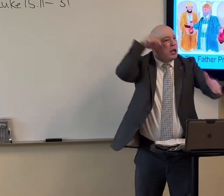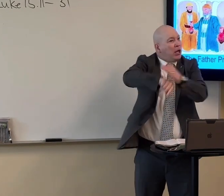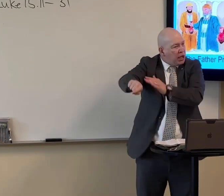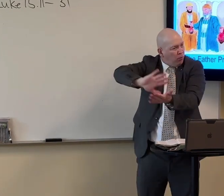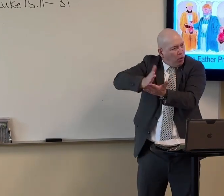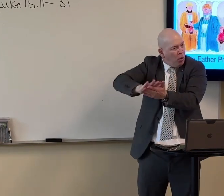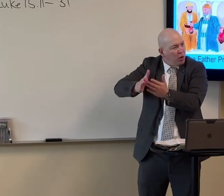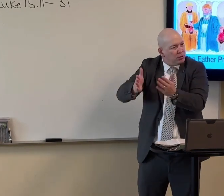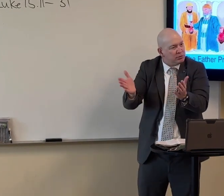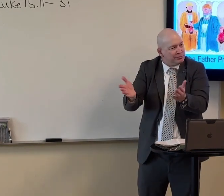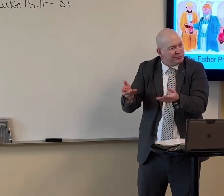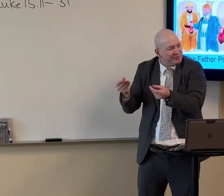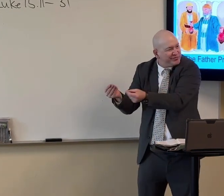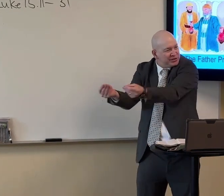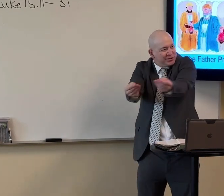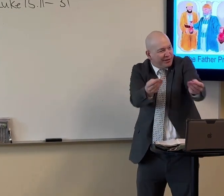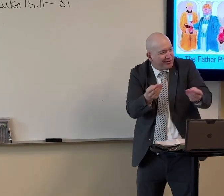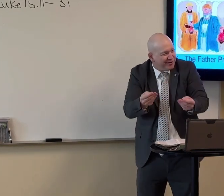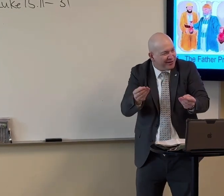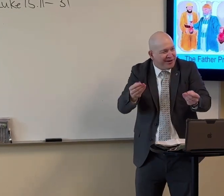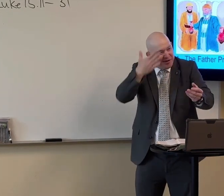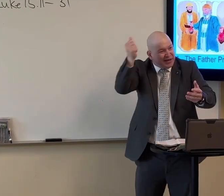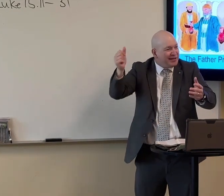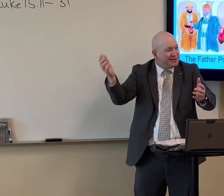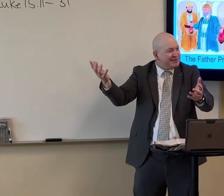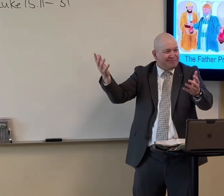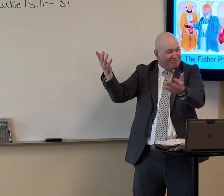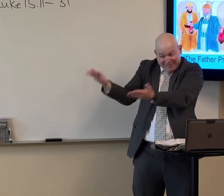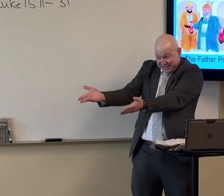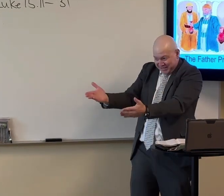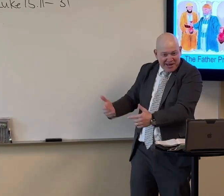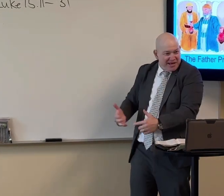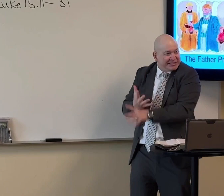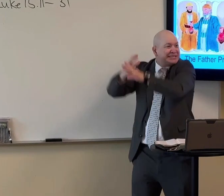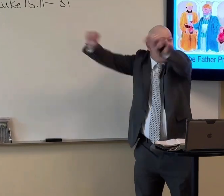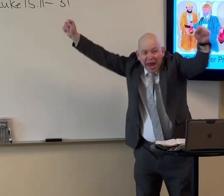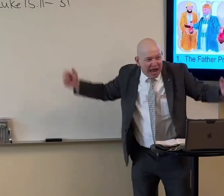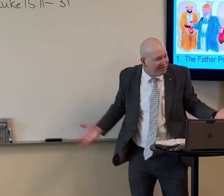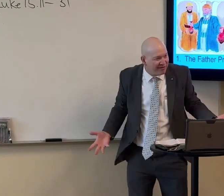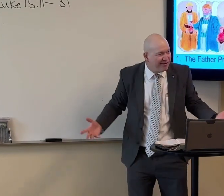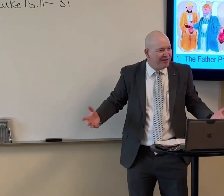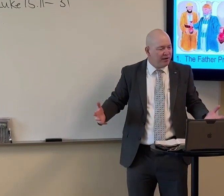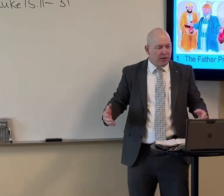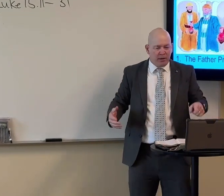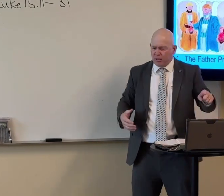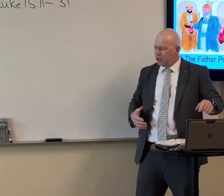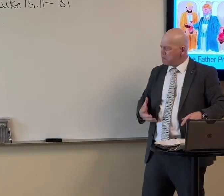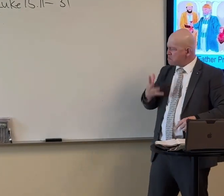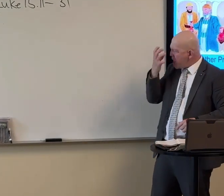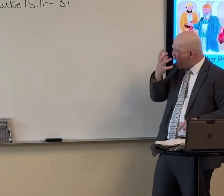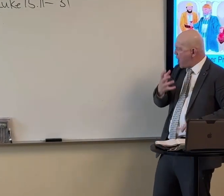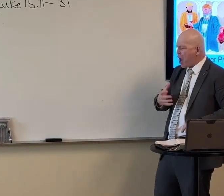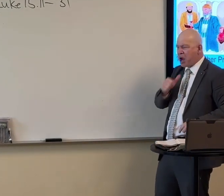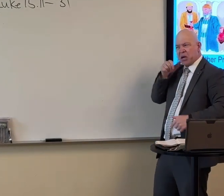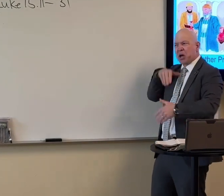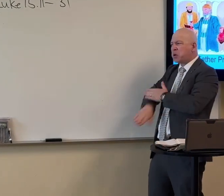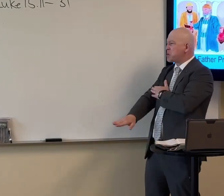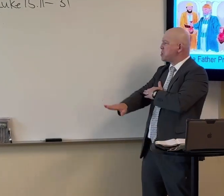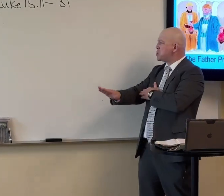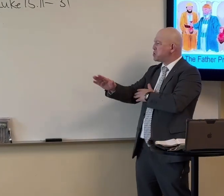safe and sound. And he was angry and would not go in. Therefore came his father